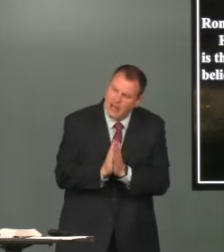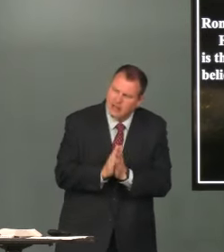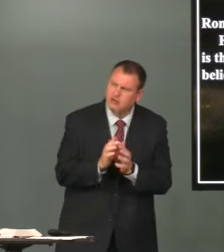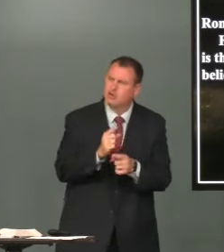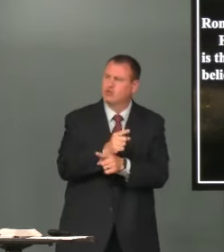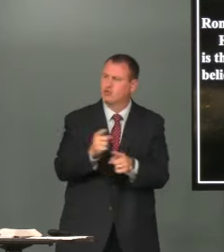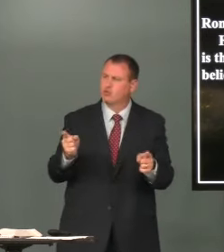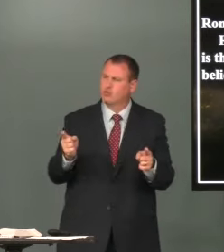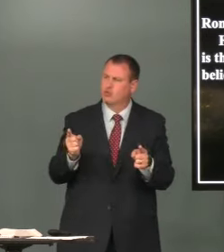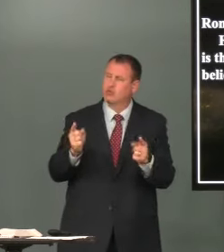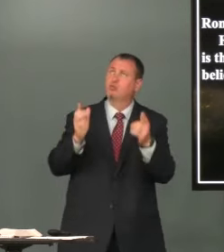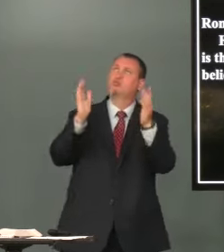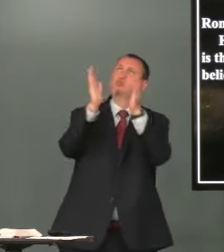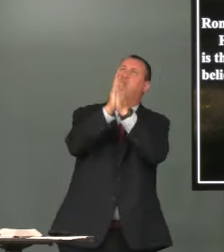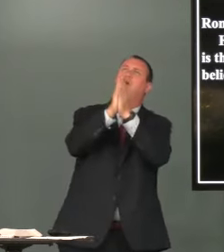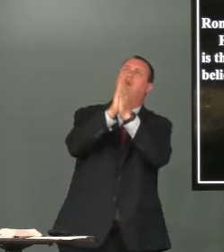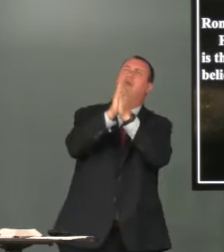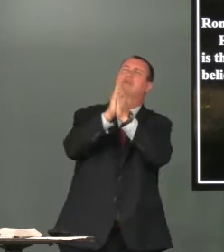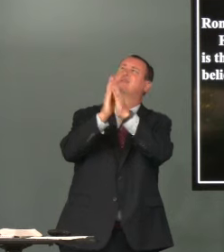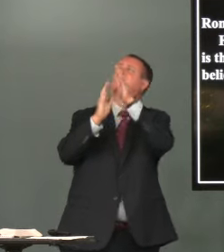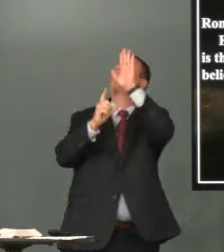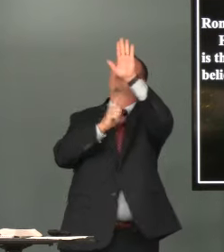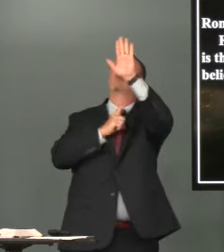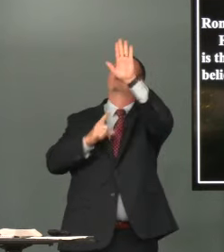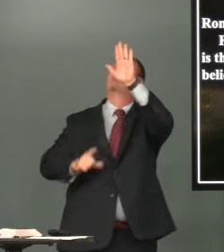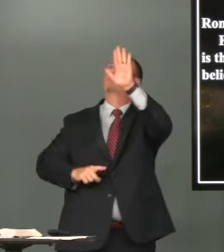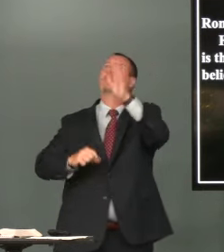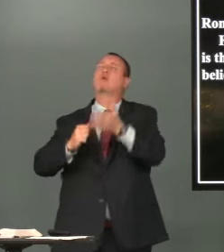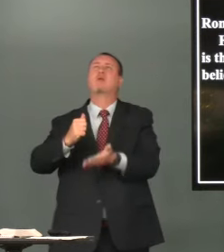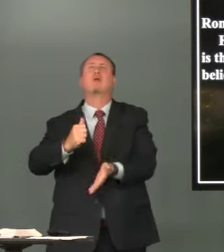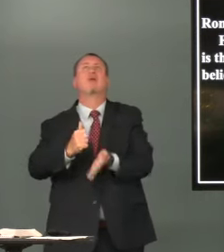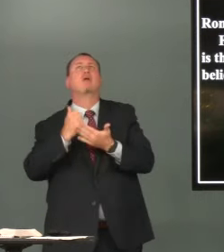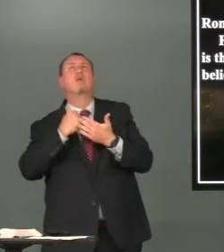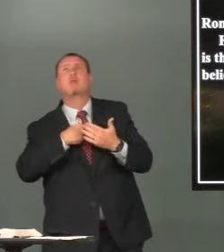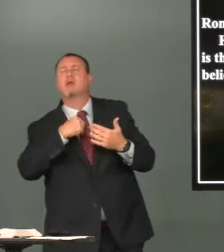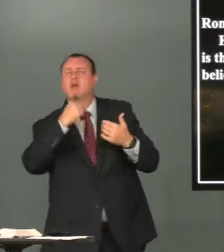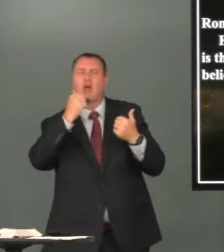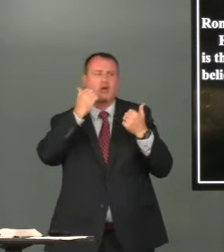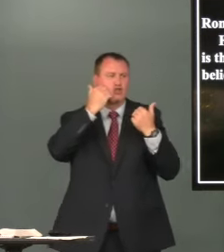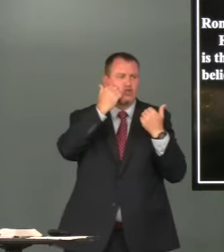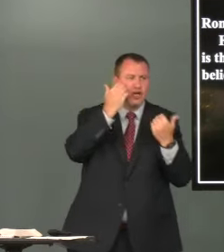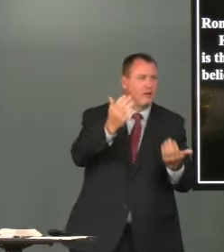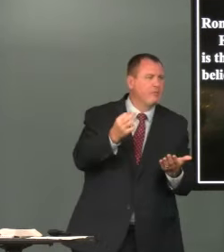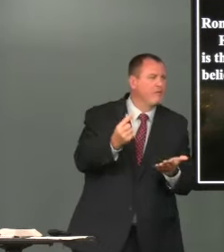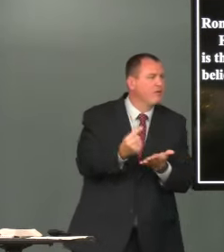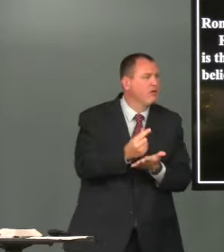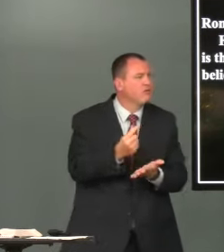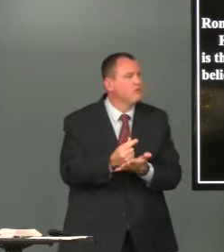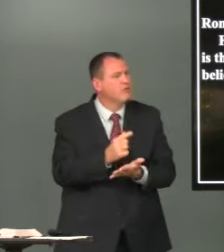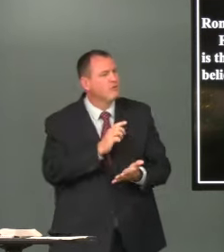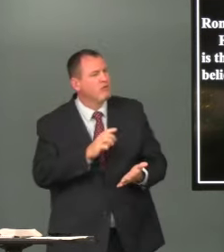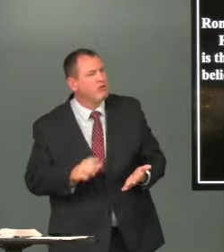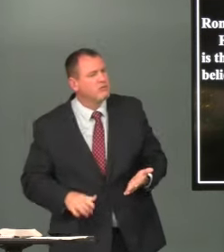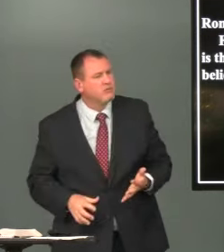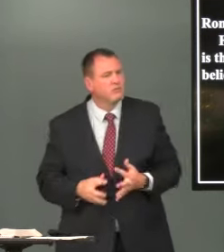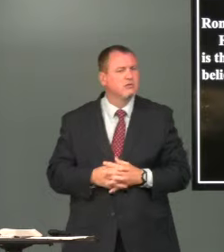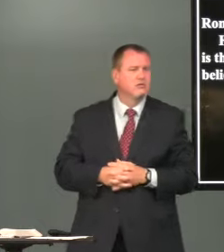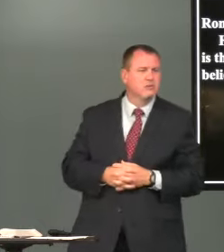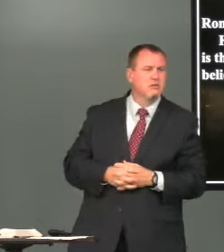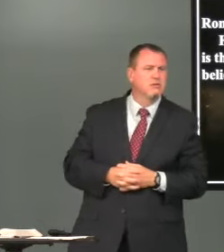and I ask you pray oh Lord help us help me not to be ashamed of the gospel